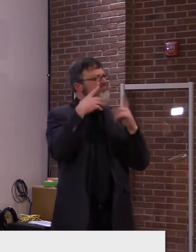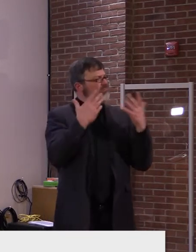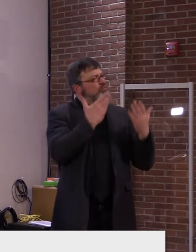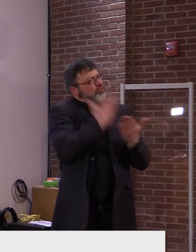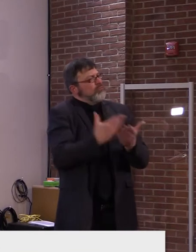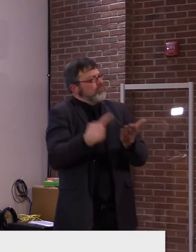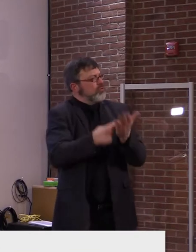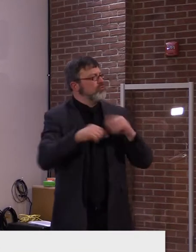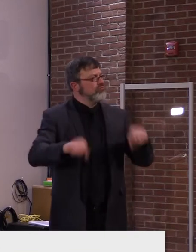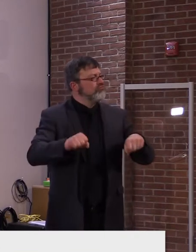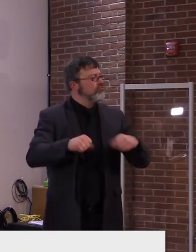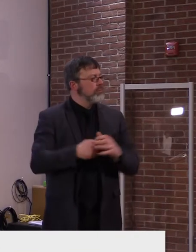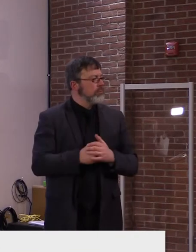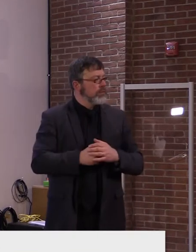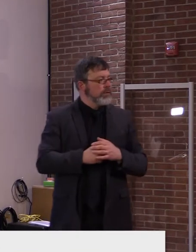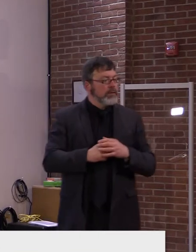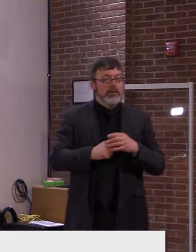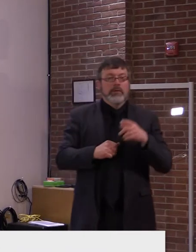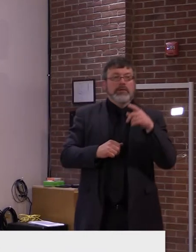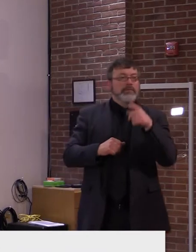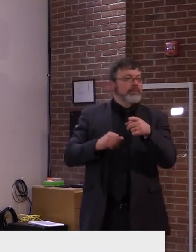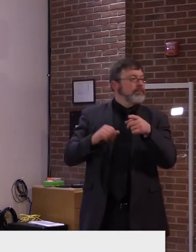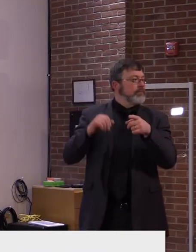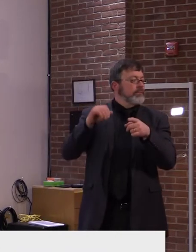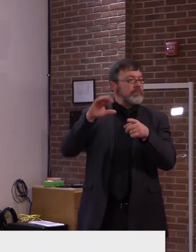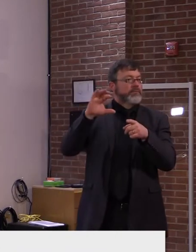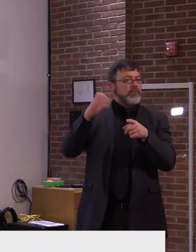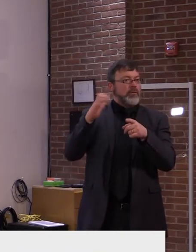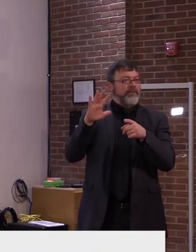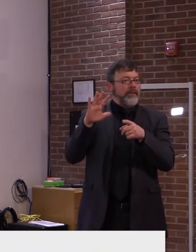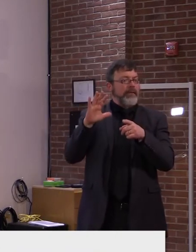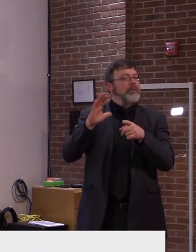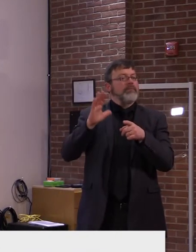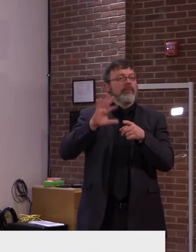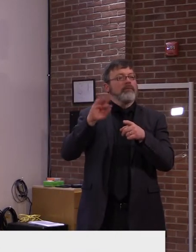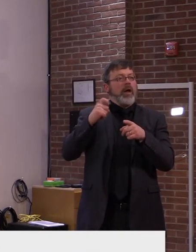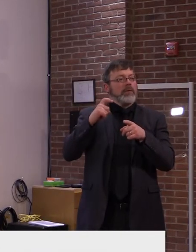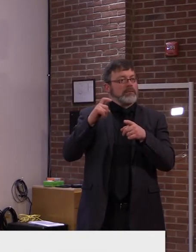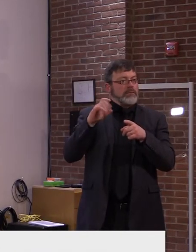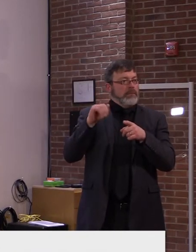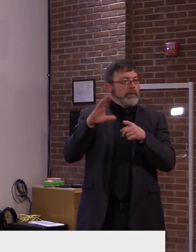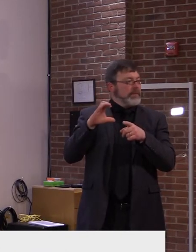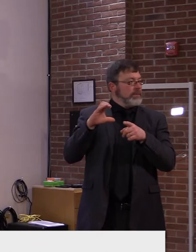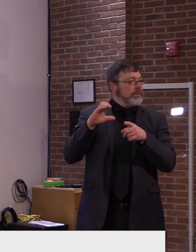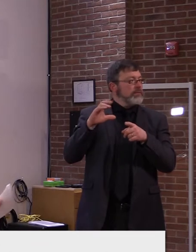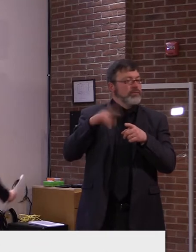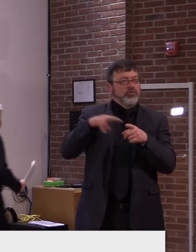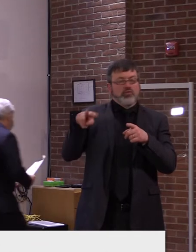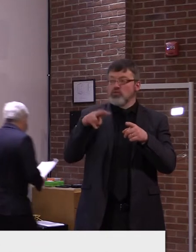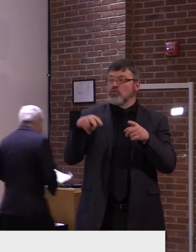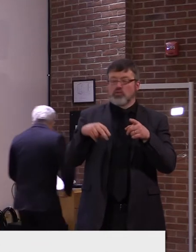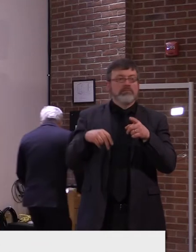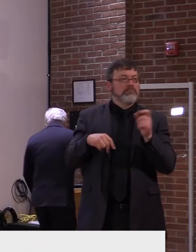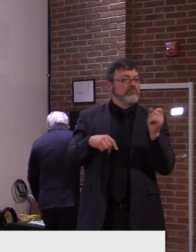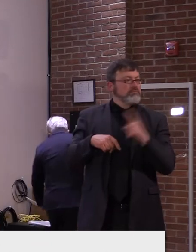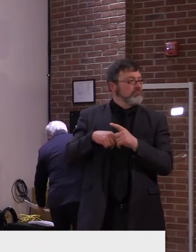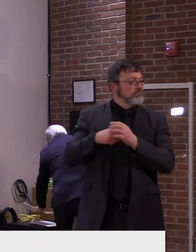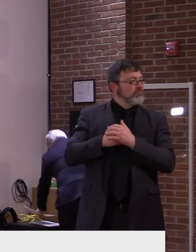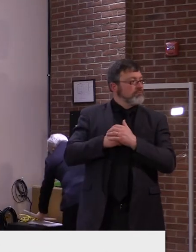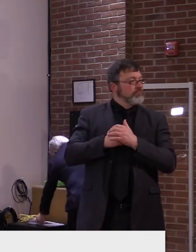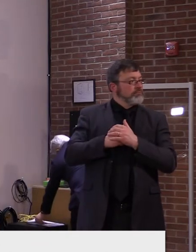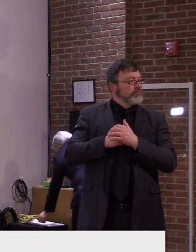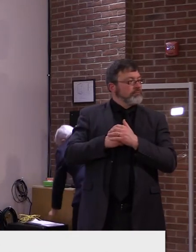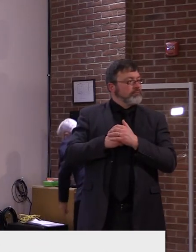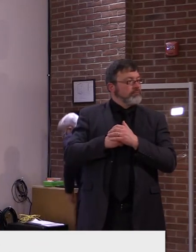Steve? Yes, this could be for the governor or secretary French, probably. Uh, uh, with the federal guidelines that have come